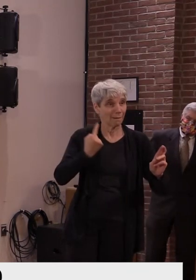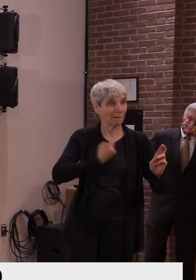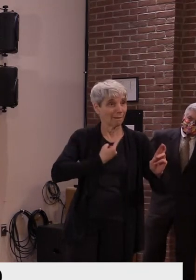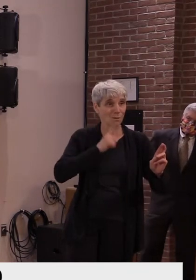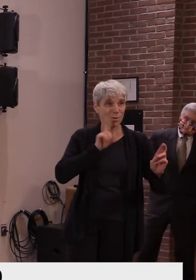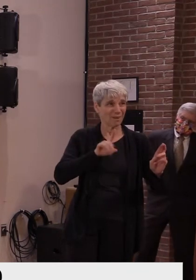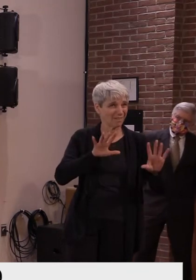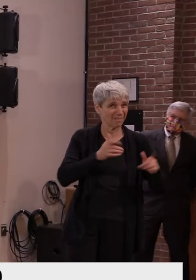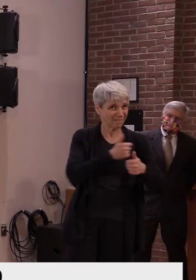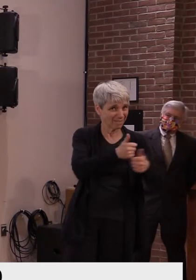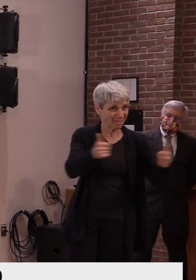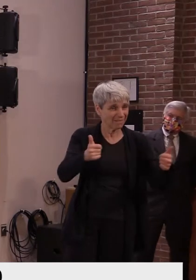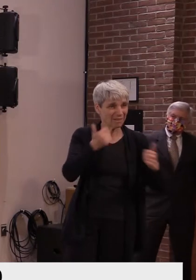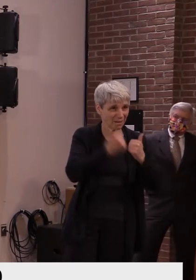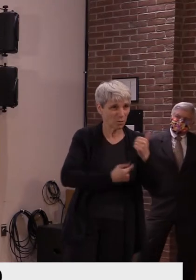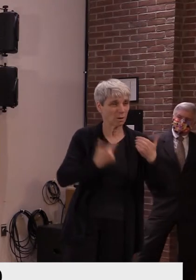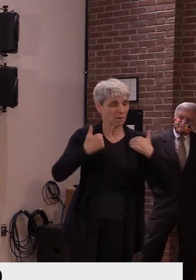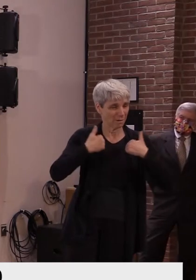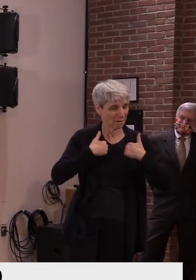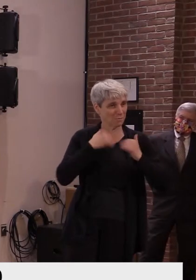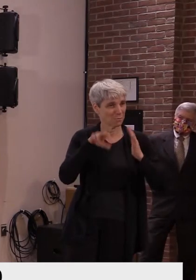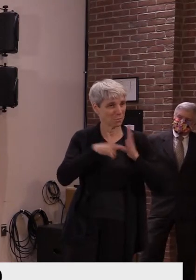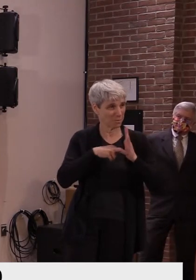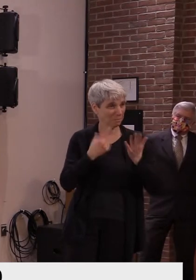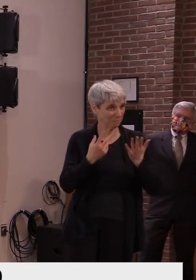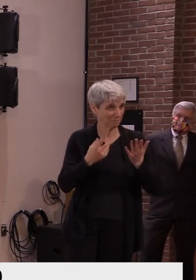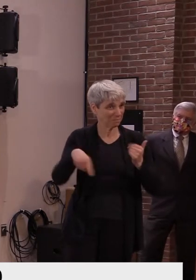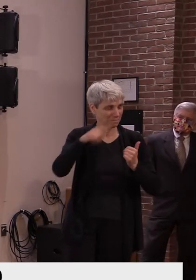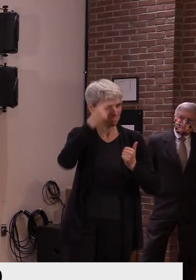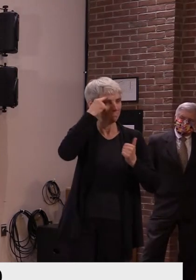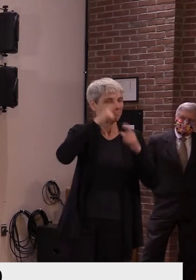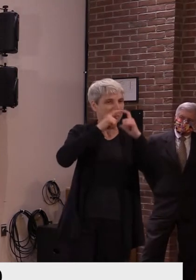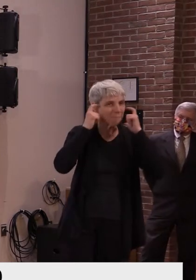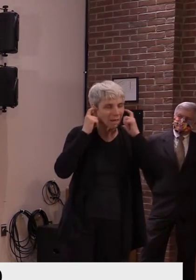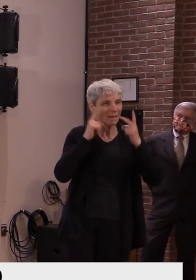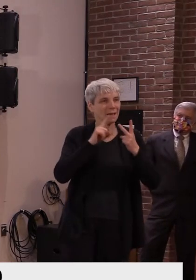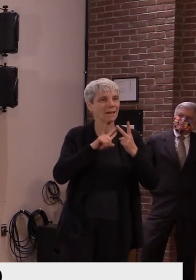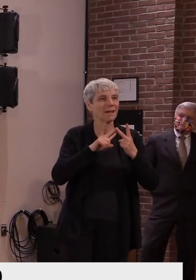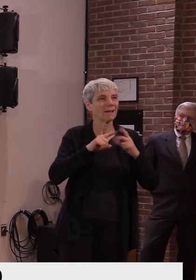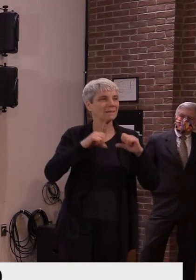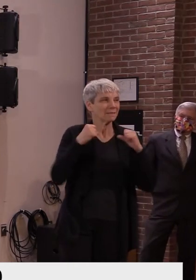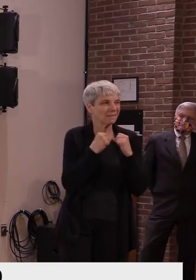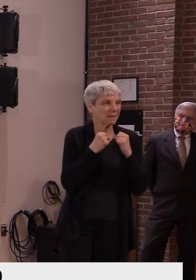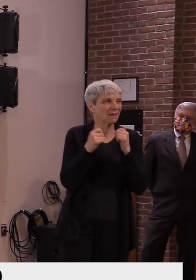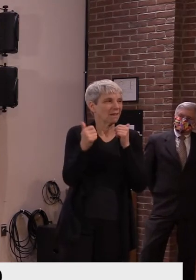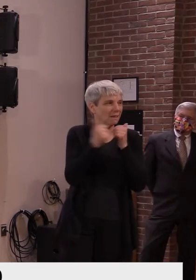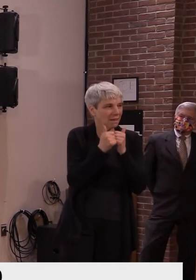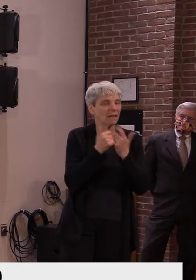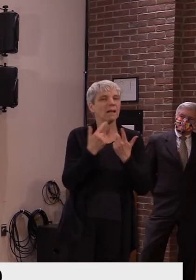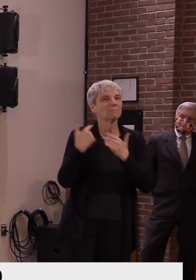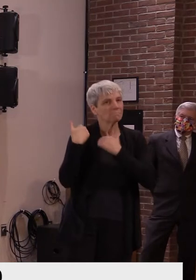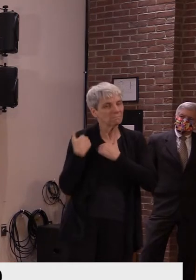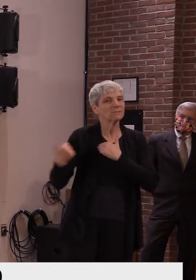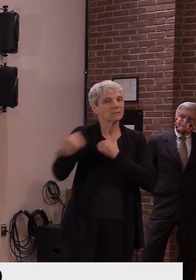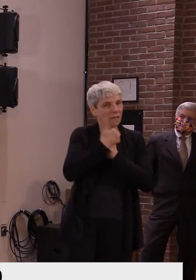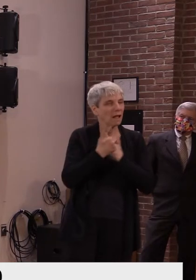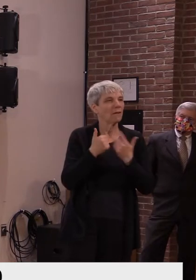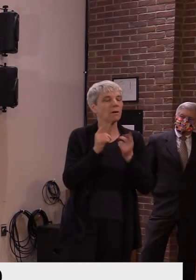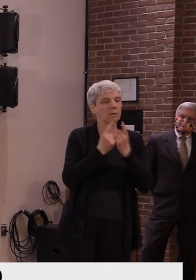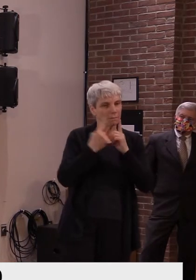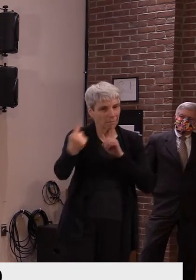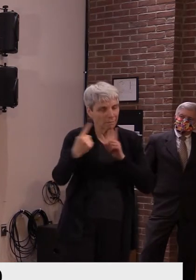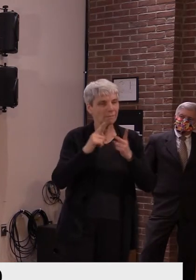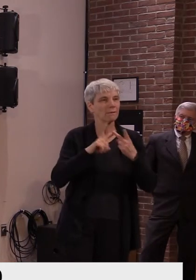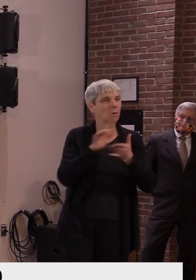uh, we're the ones, uh, who can wear a mask, keep socially distant, physically distant, and, and make sure we